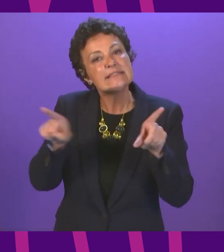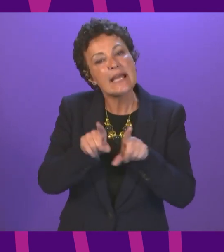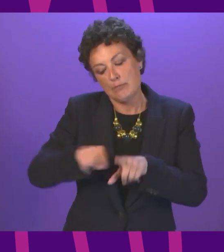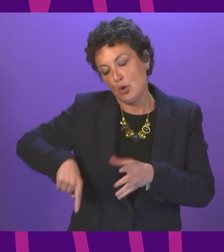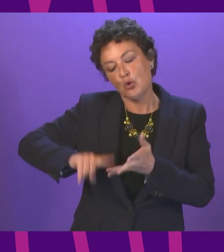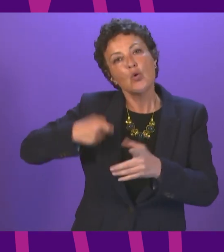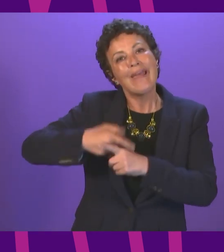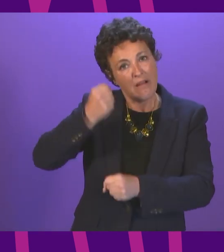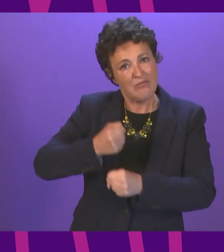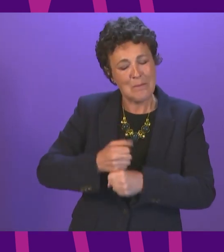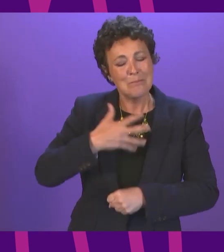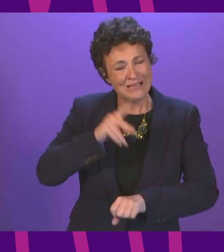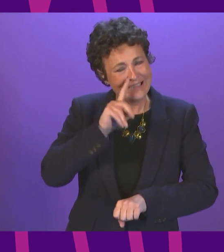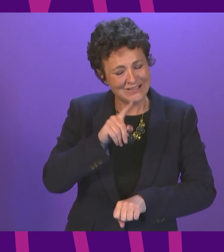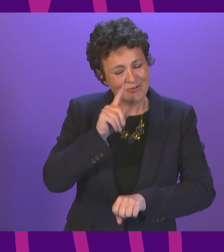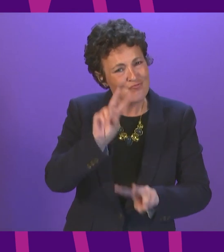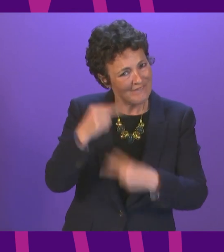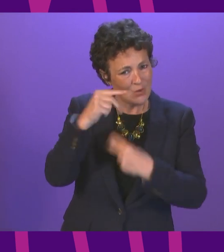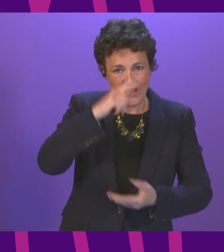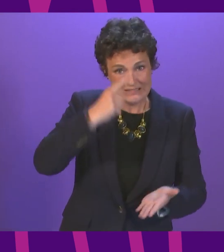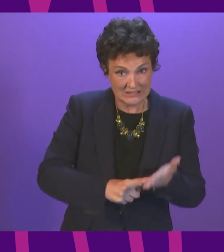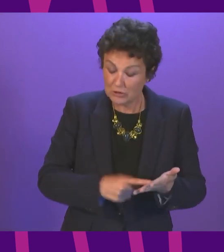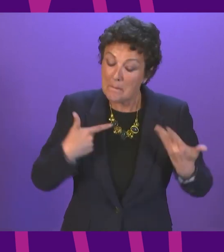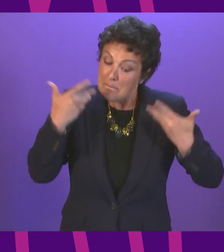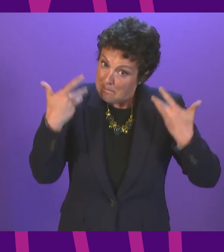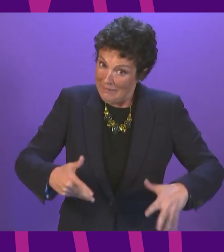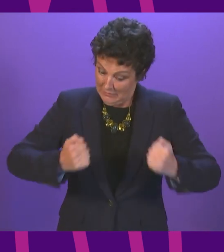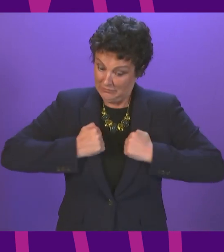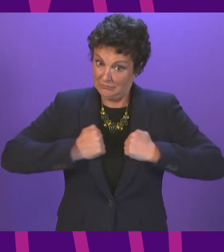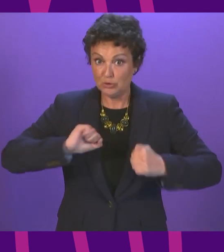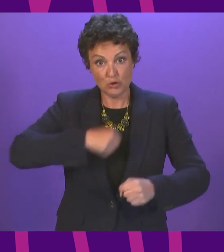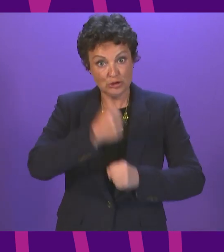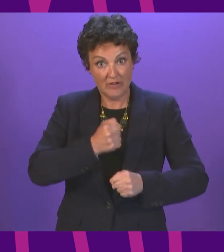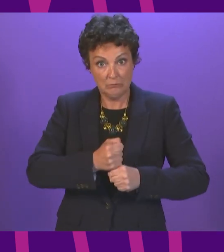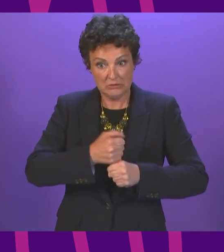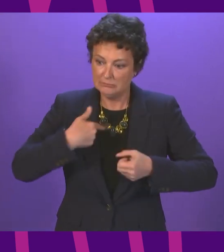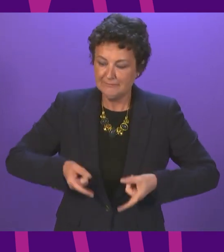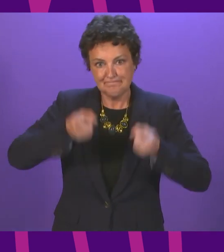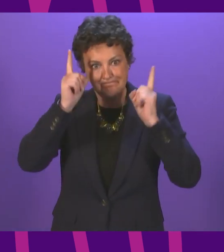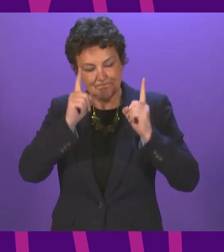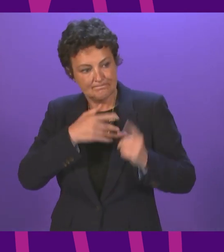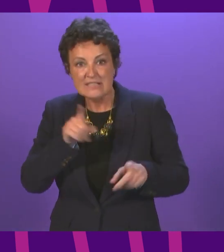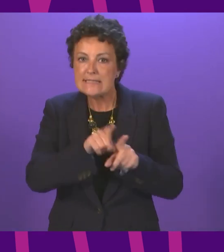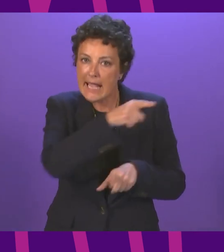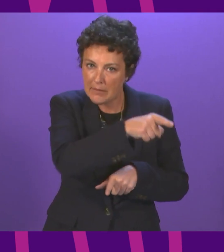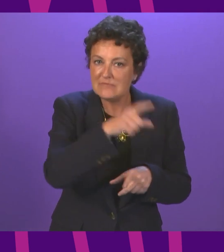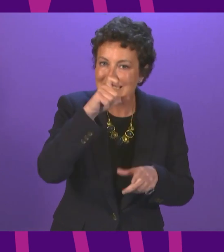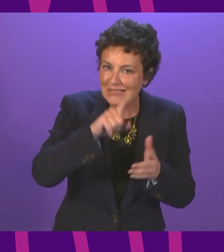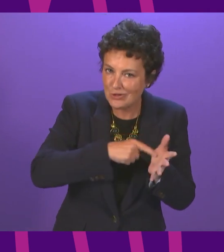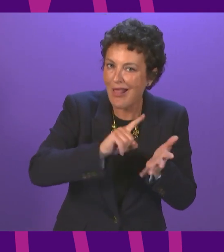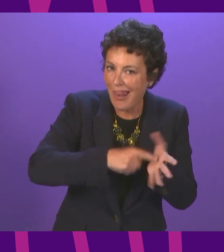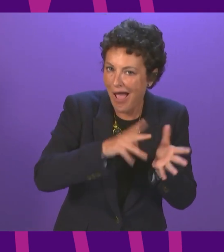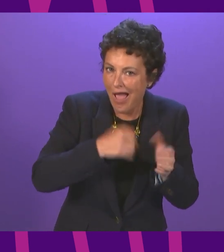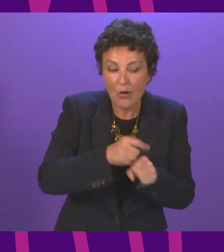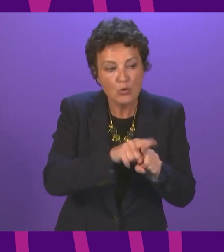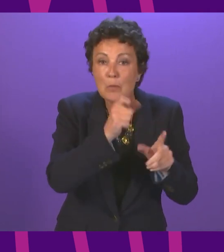As I mentioned in my previous answer, there has already been ministerial contact with senior representatives both from CJ Lang and the Post Office, but we